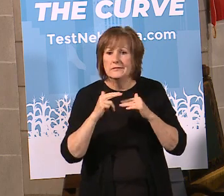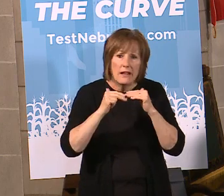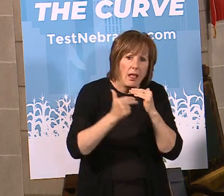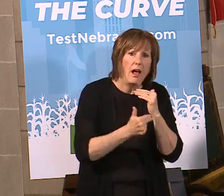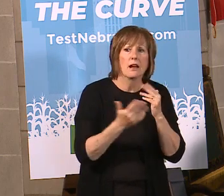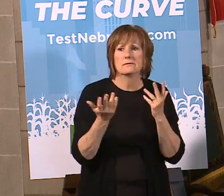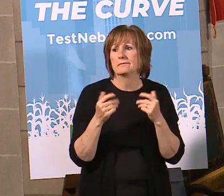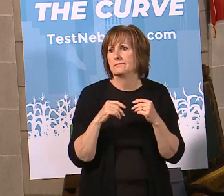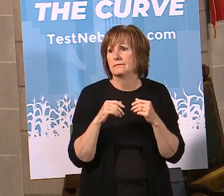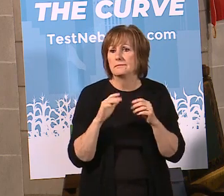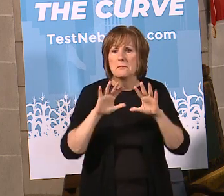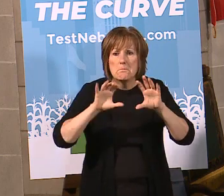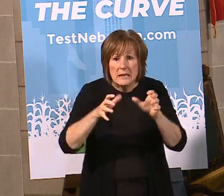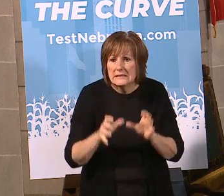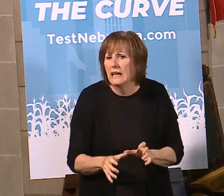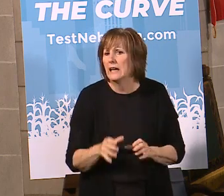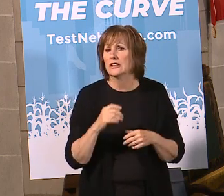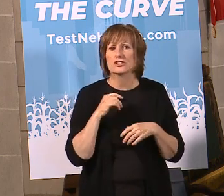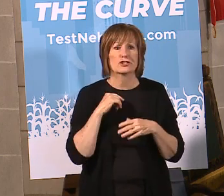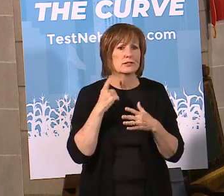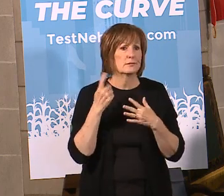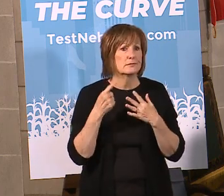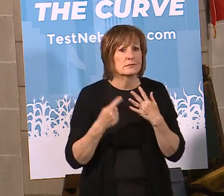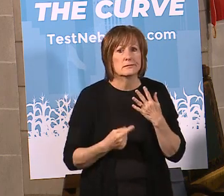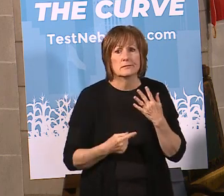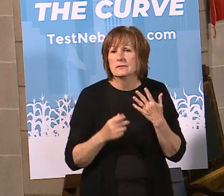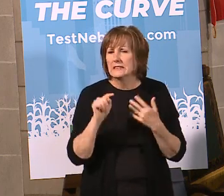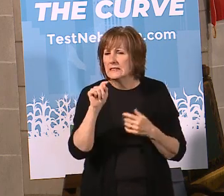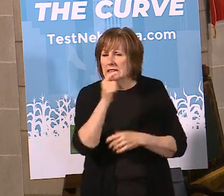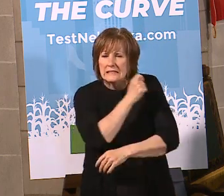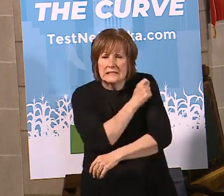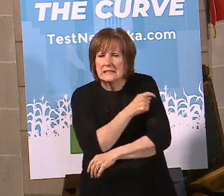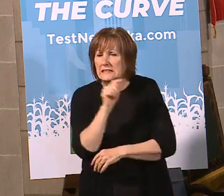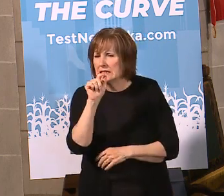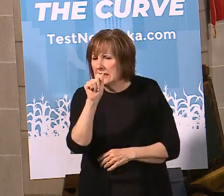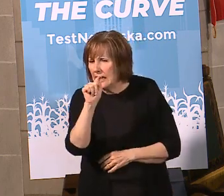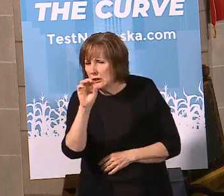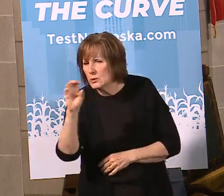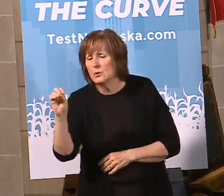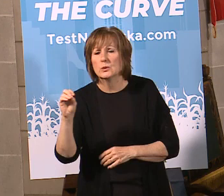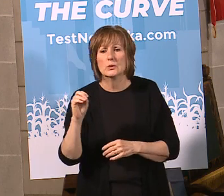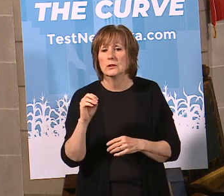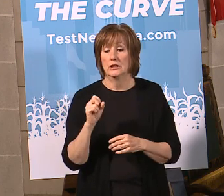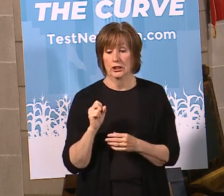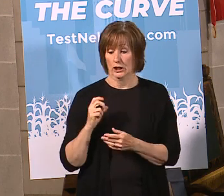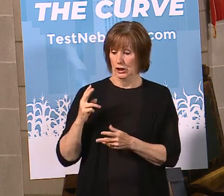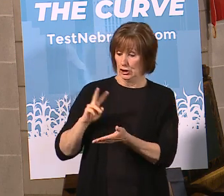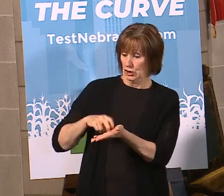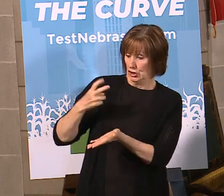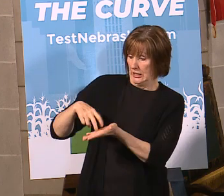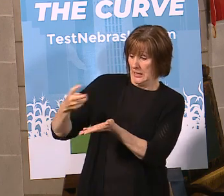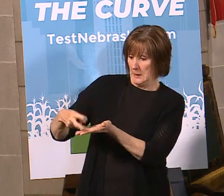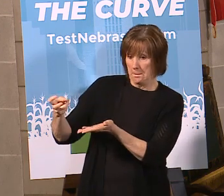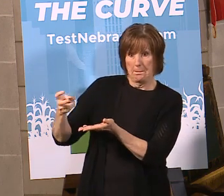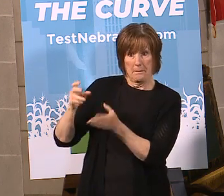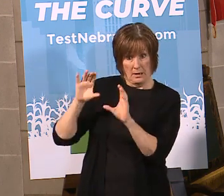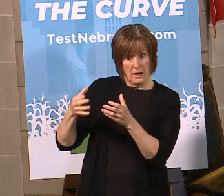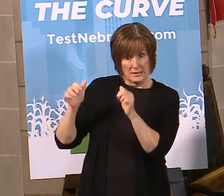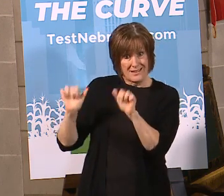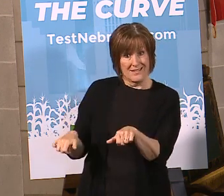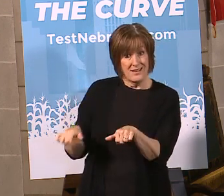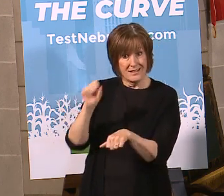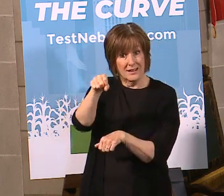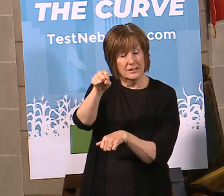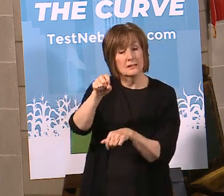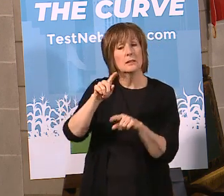massage therapy, tattoo parlors, that sort of thing. So gym classes can go on, but you've got